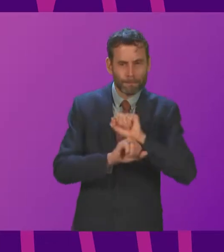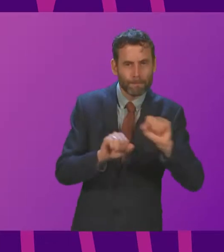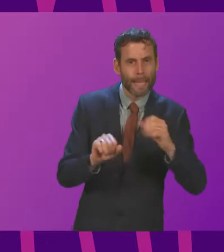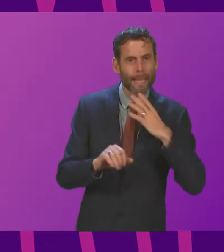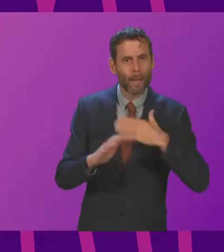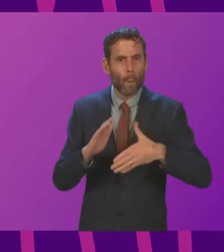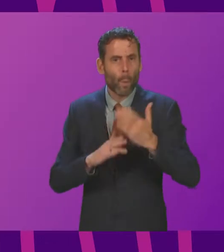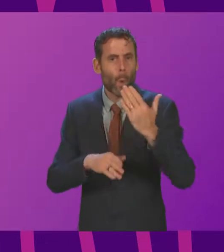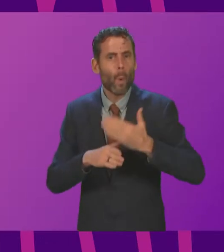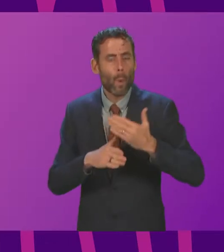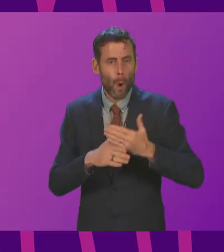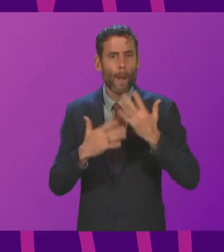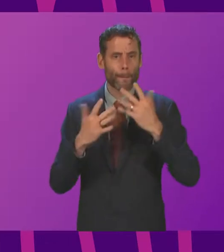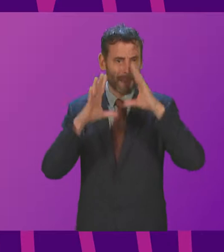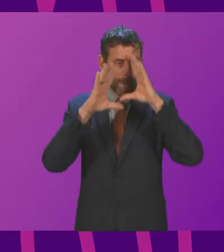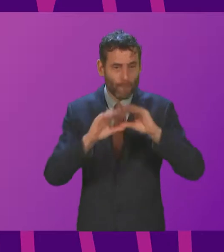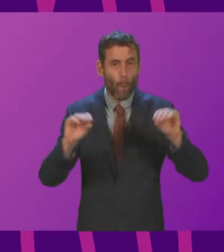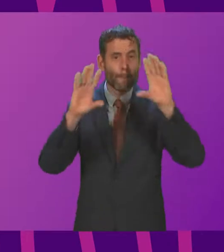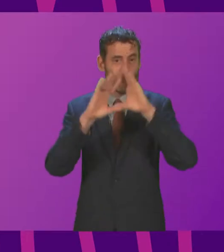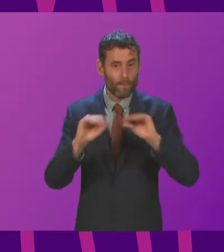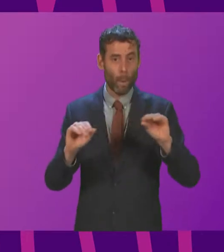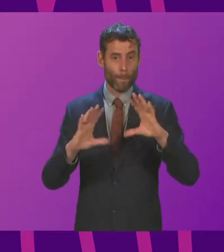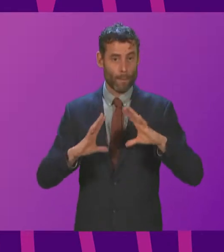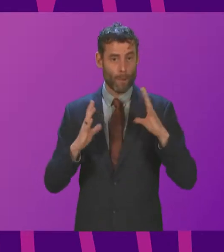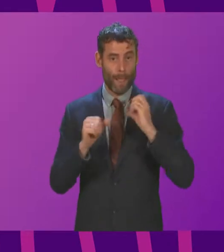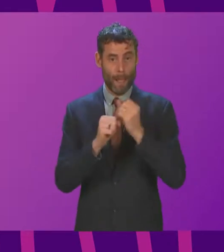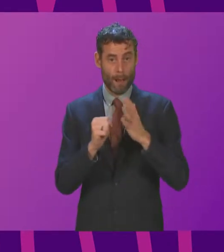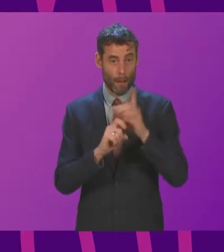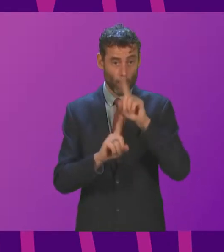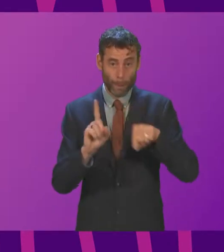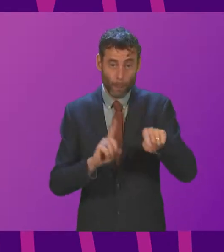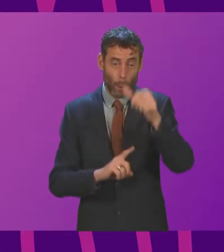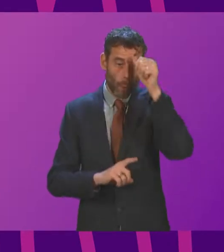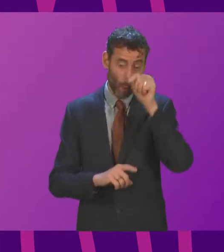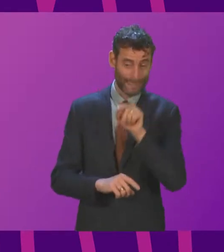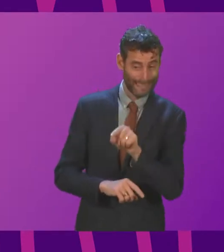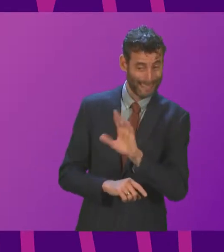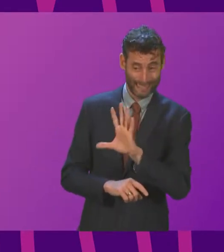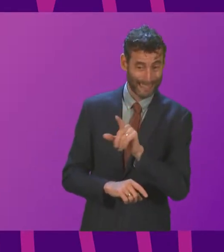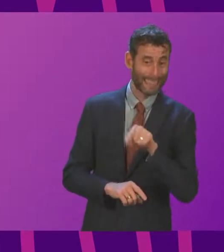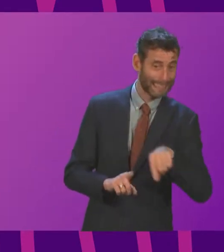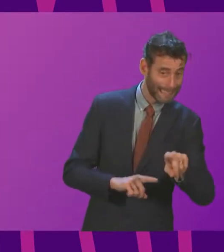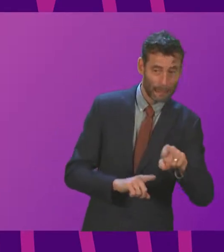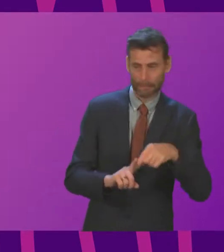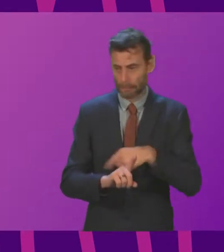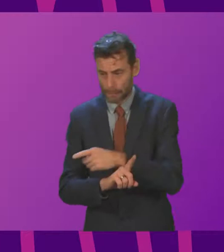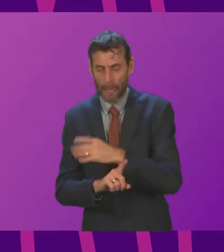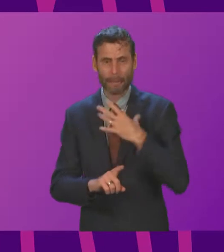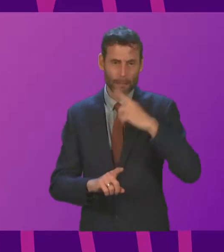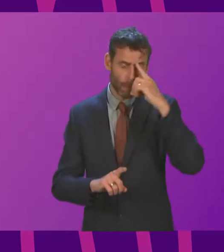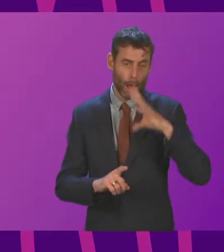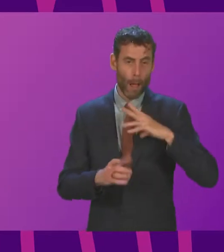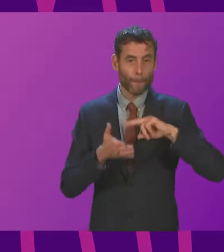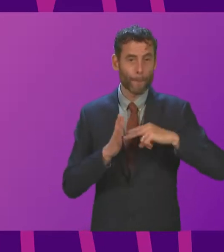They have been communicated to people in Glasgow over quite a significant period now so that people can make arrangements. It is vital